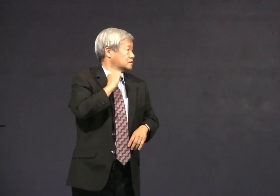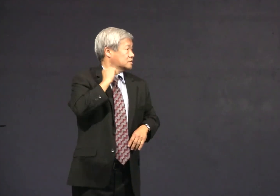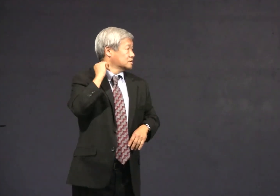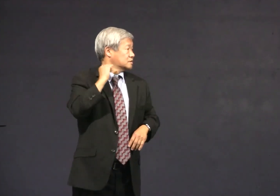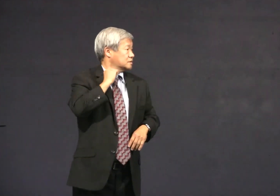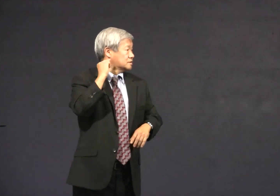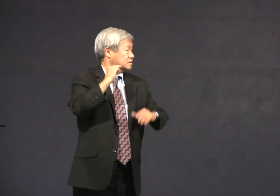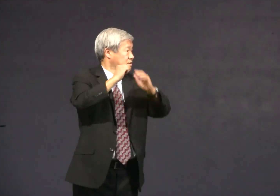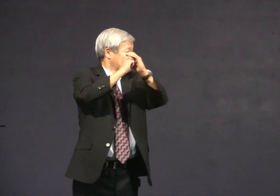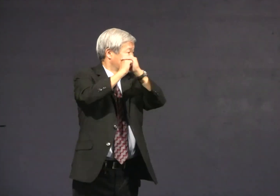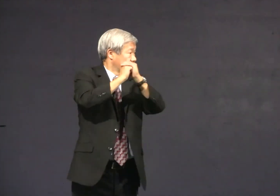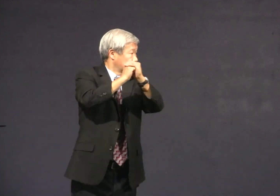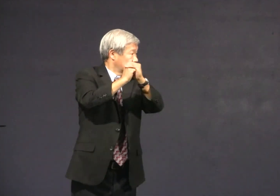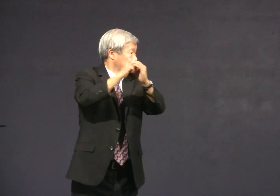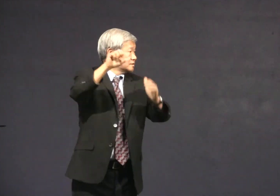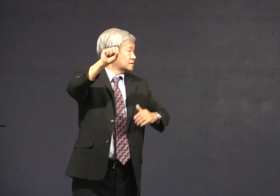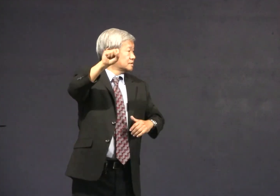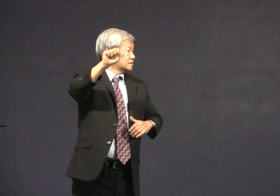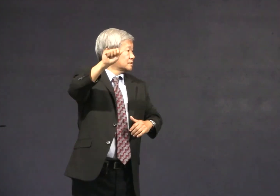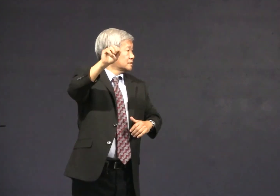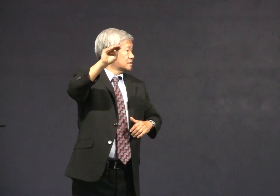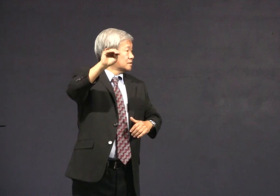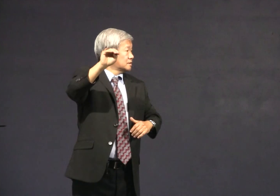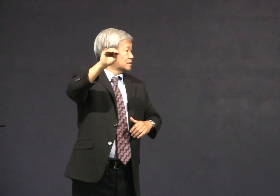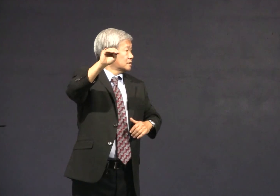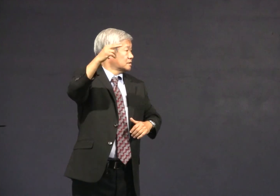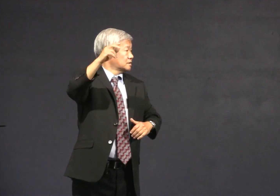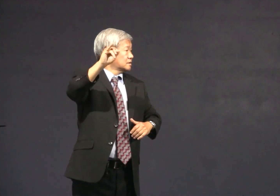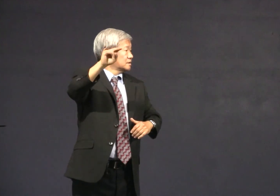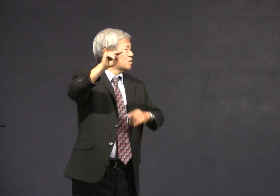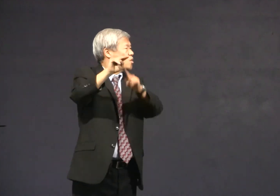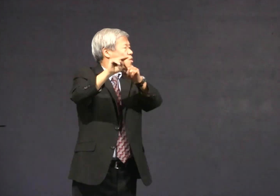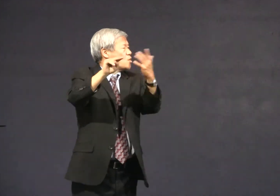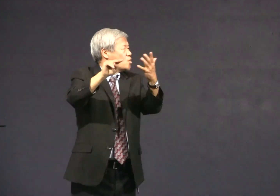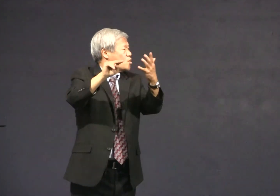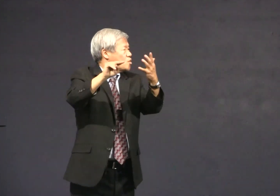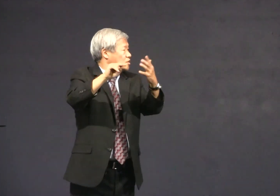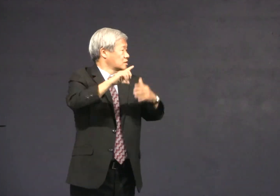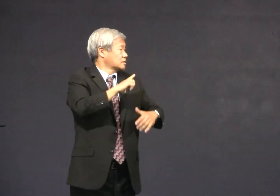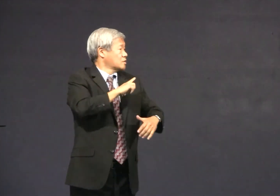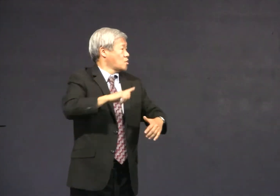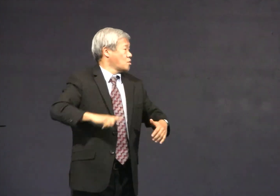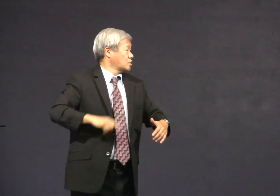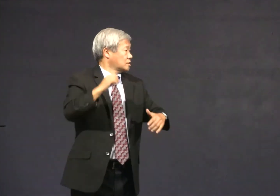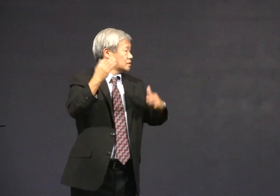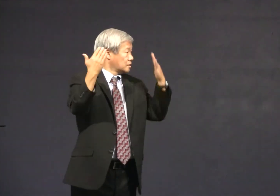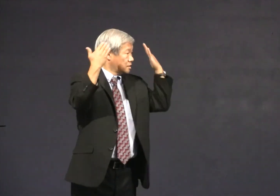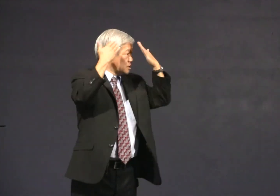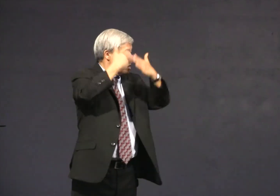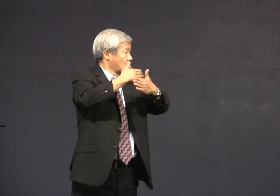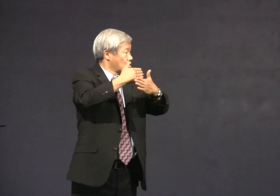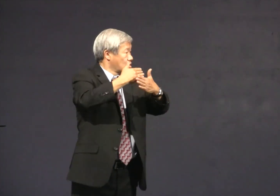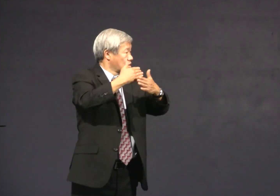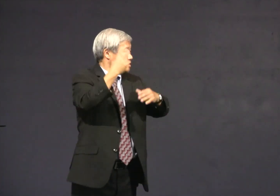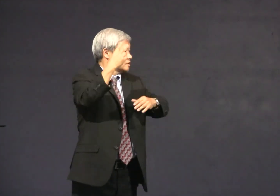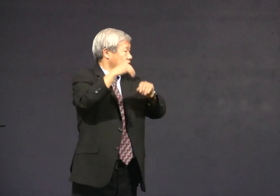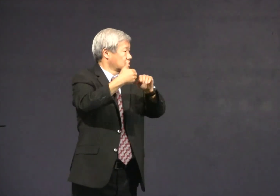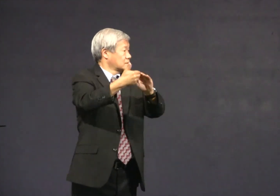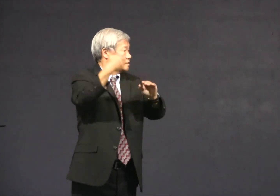and the Druid priests worshipped standing in the ward of darkness about 2,000 years